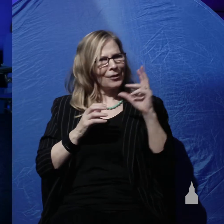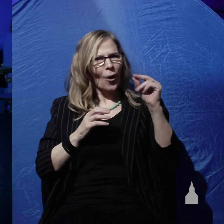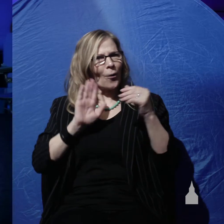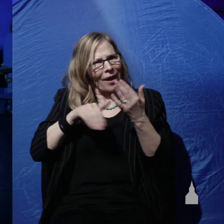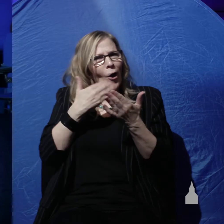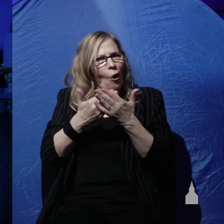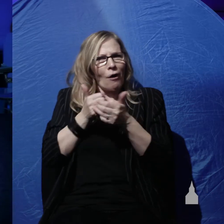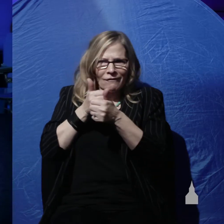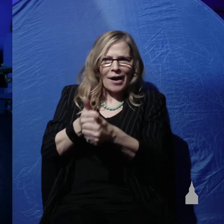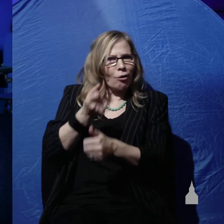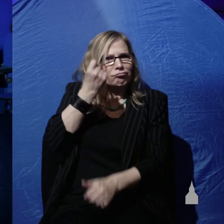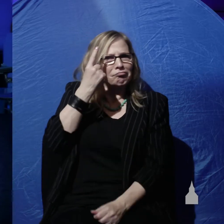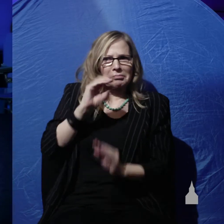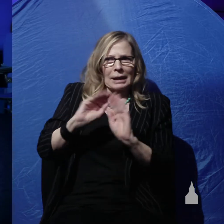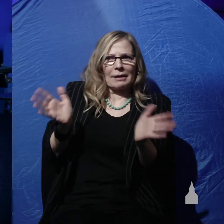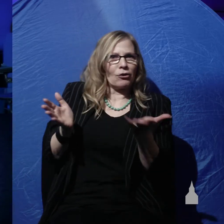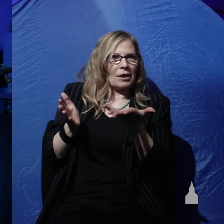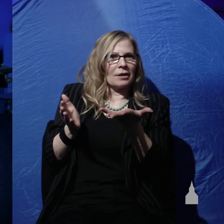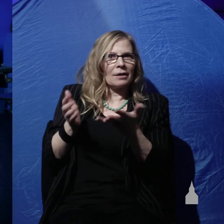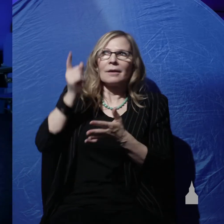because they understood that God created in six days.